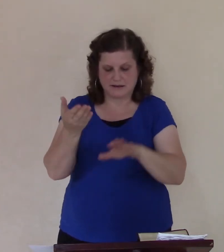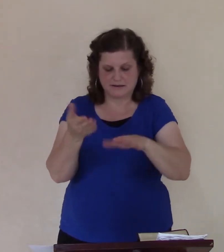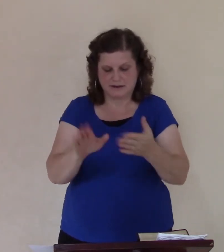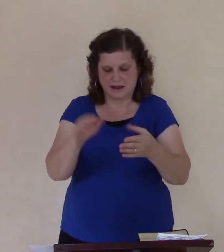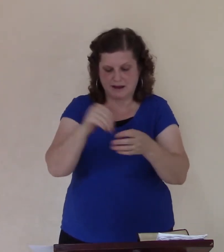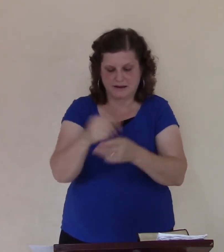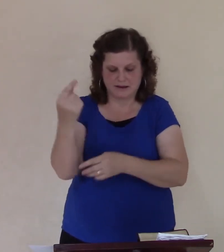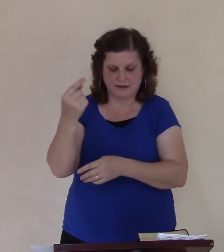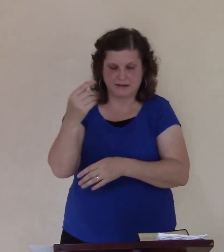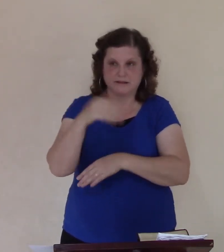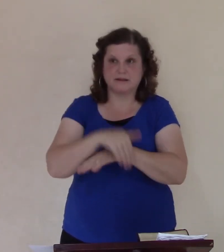have compassion on these?